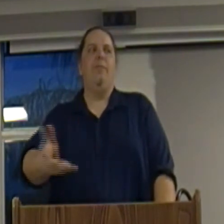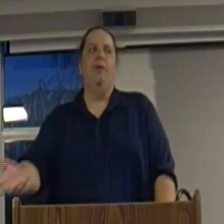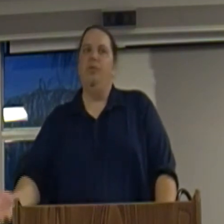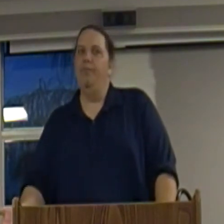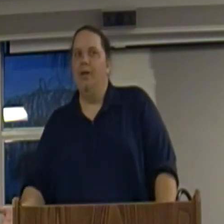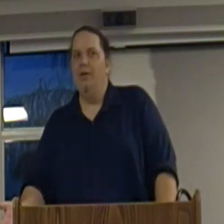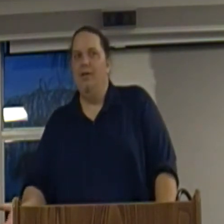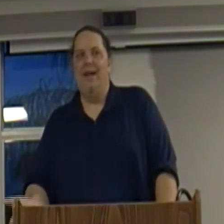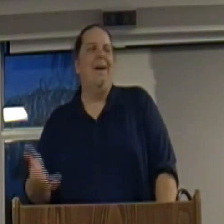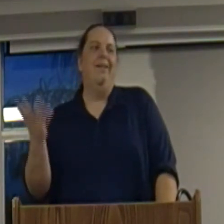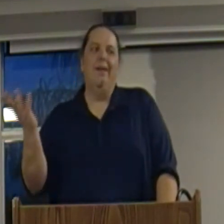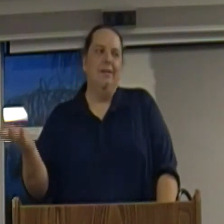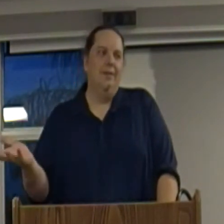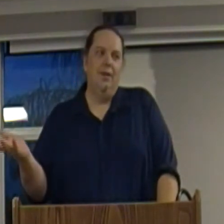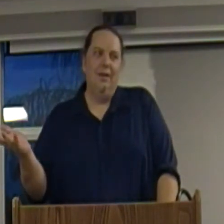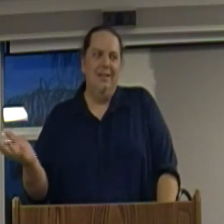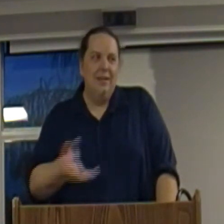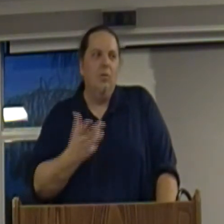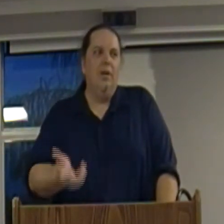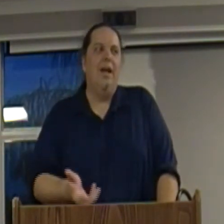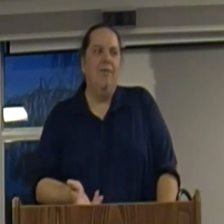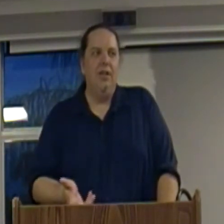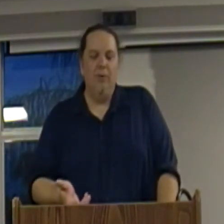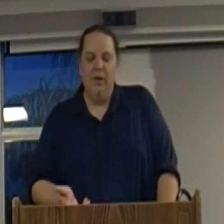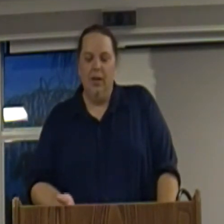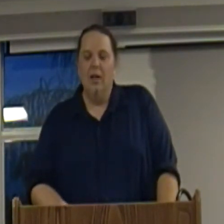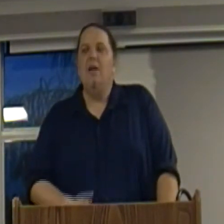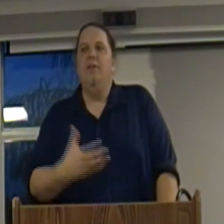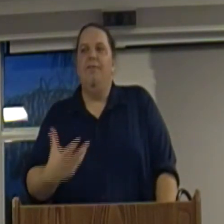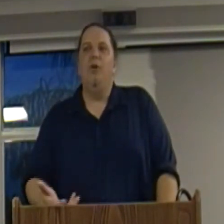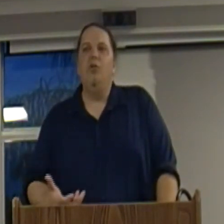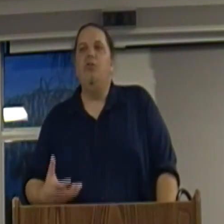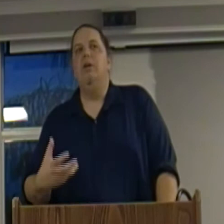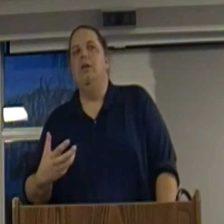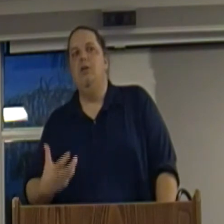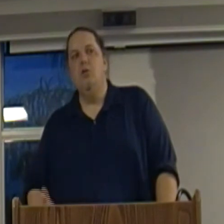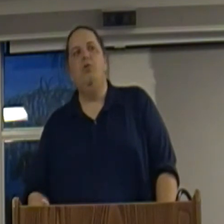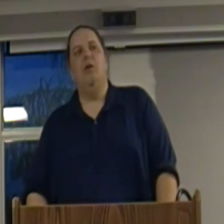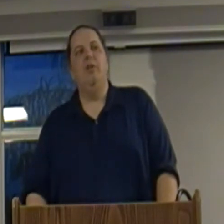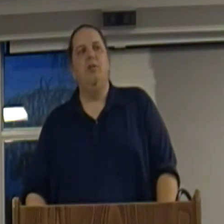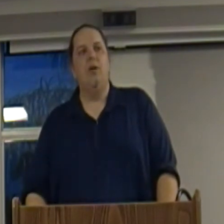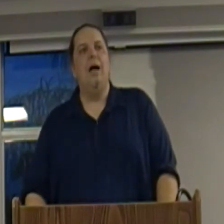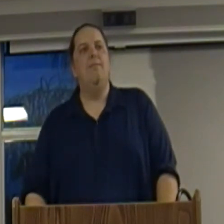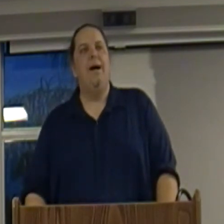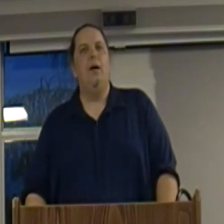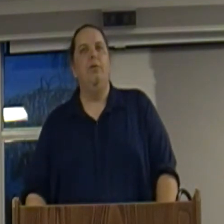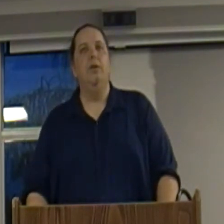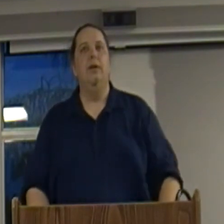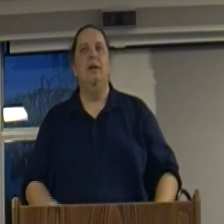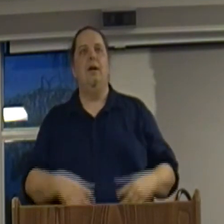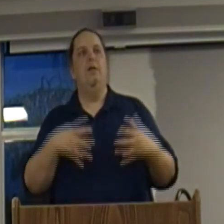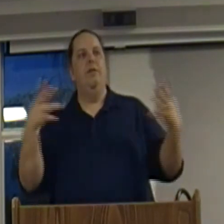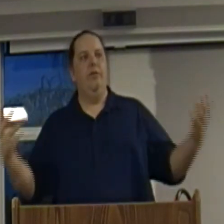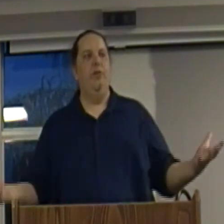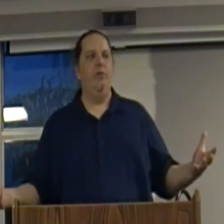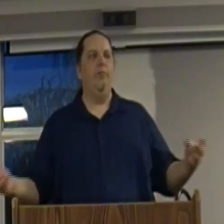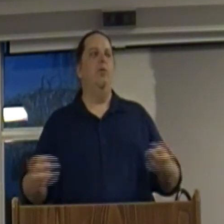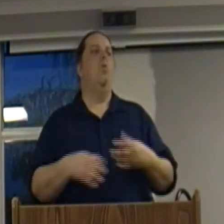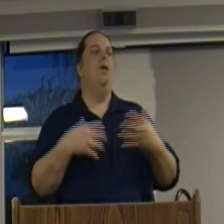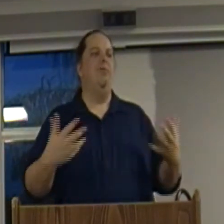capitalism, that kind of thing. Didn't really have a deeper meaning. The first use of it to talk about the system, the way